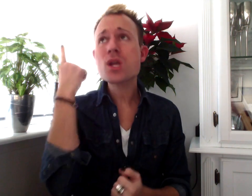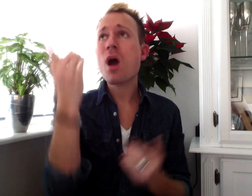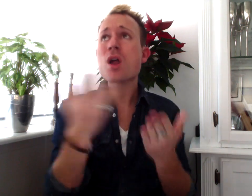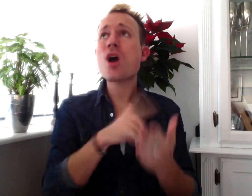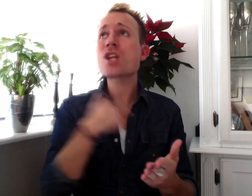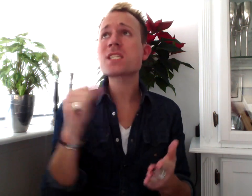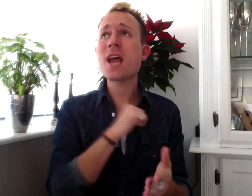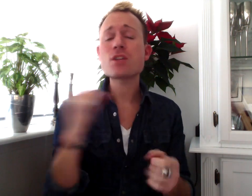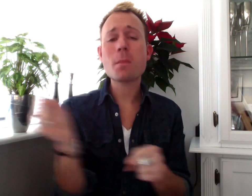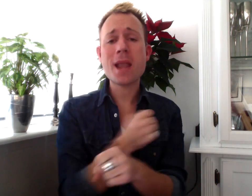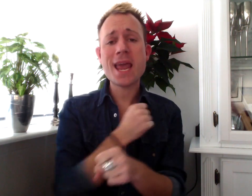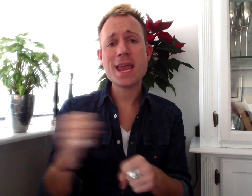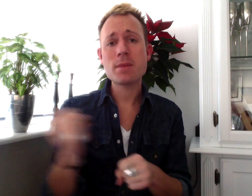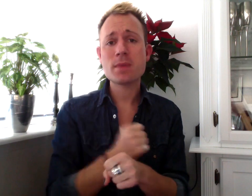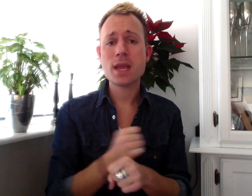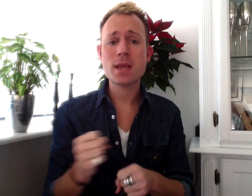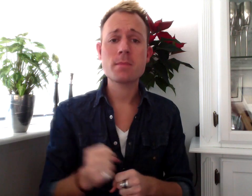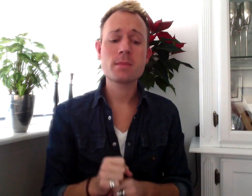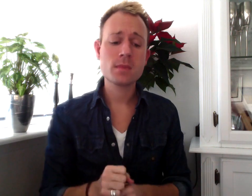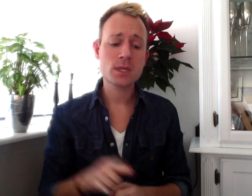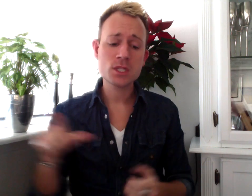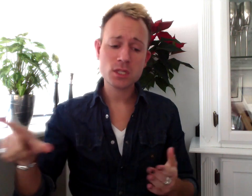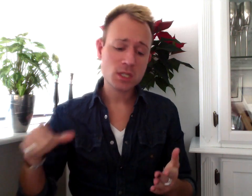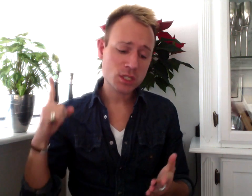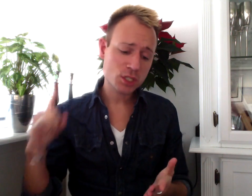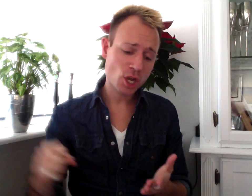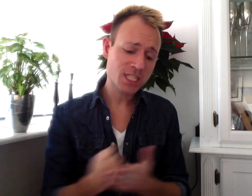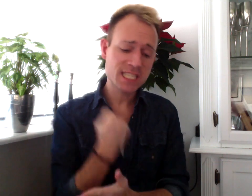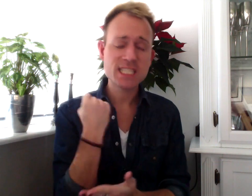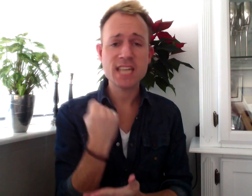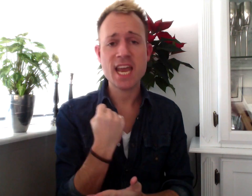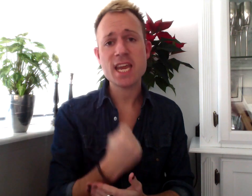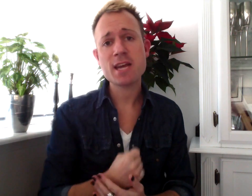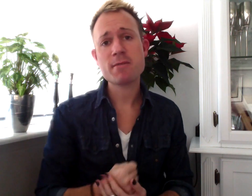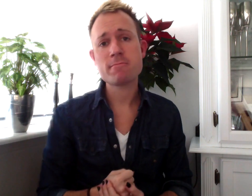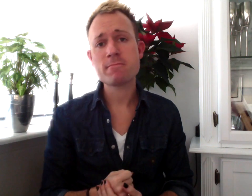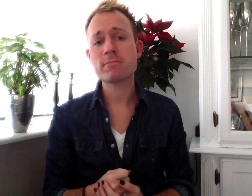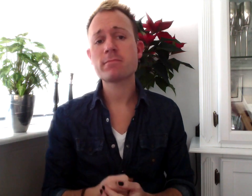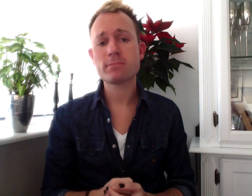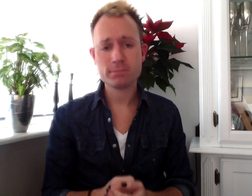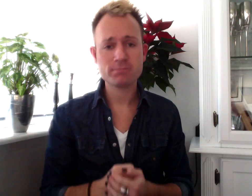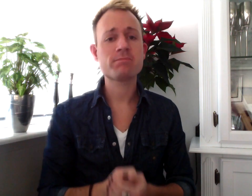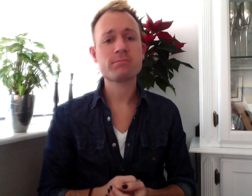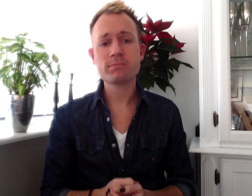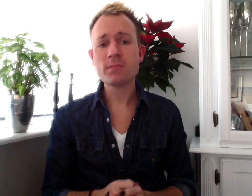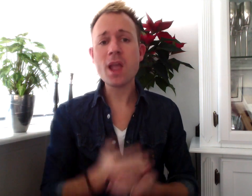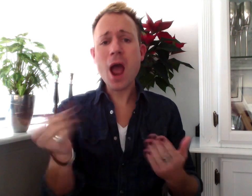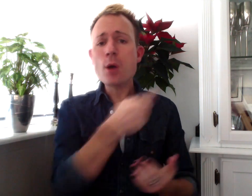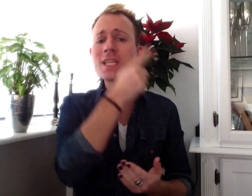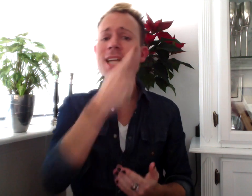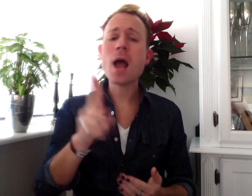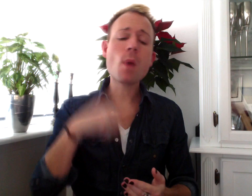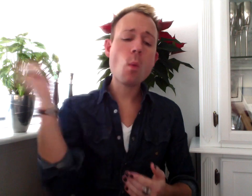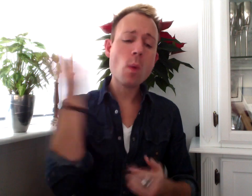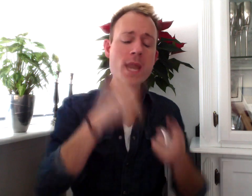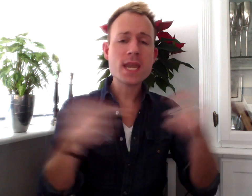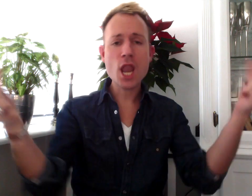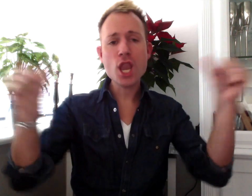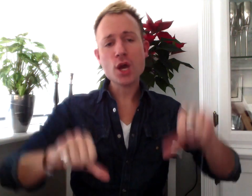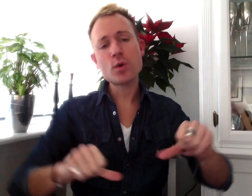only got ourselves to blame, it's such a shame. How many times can we win or lose?